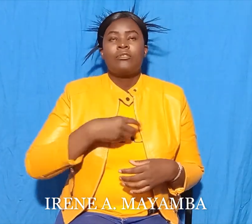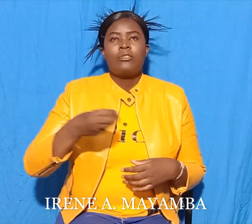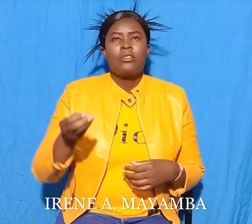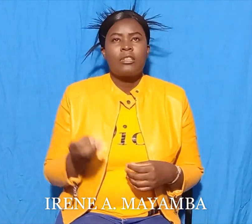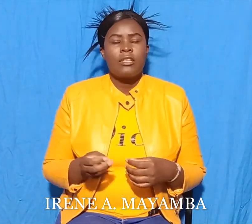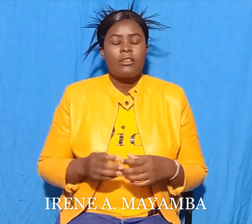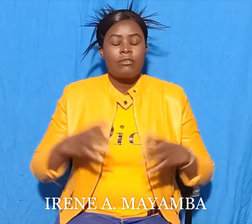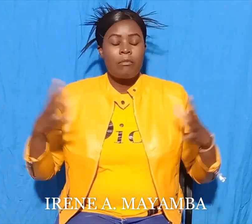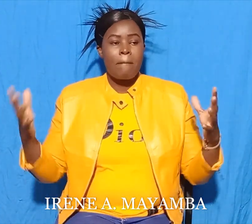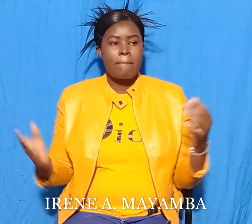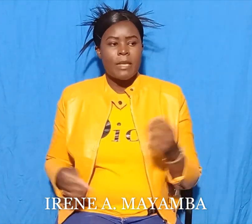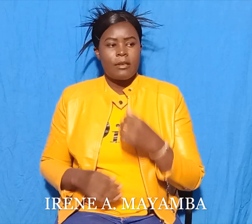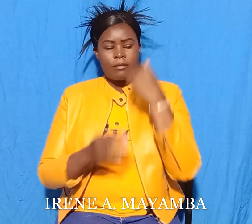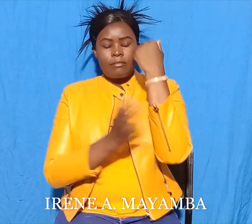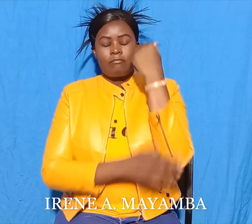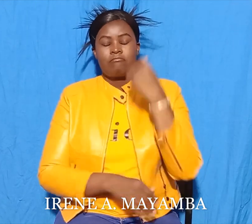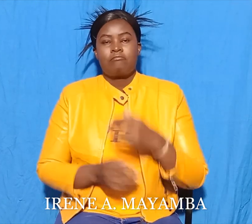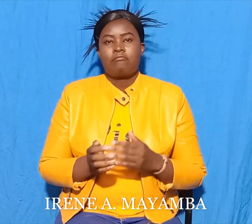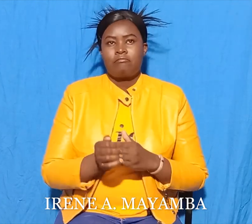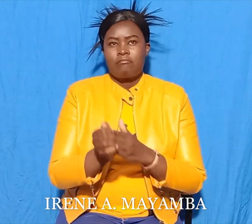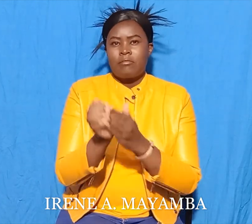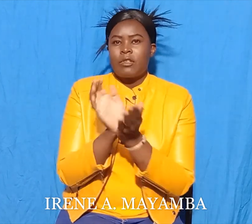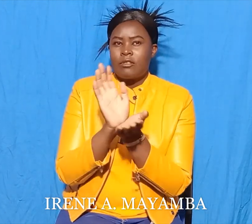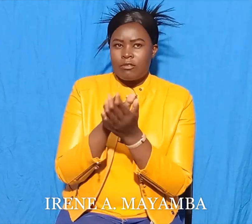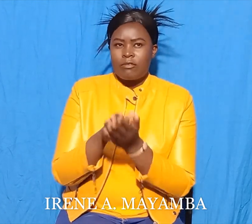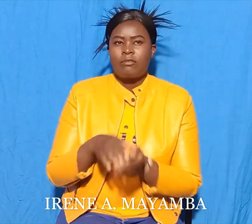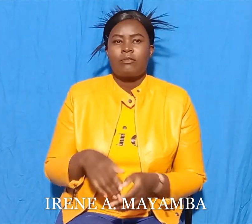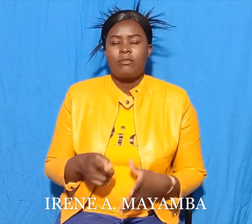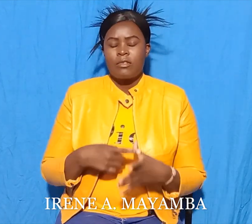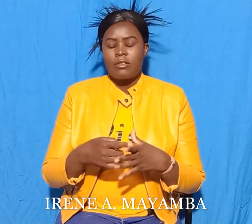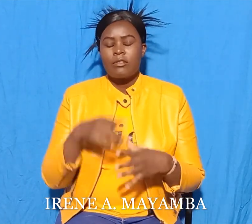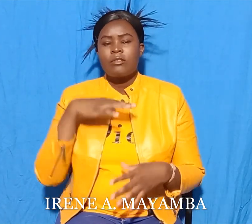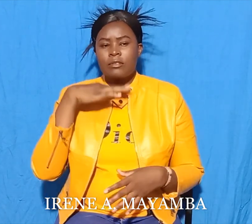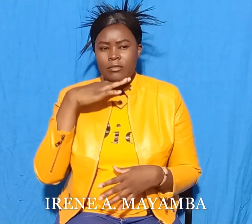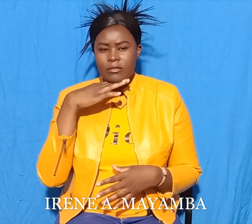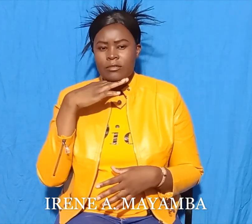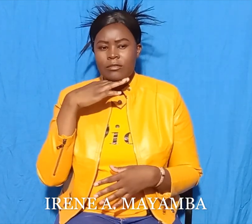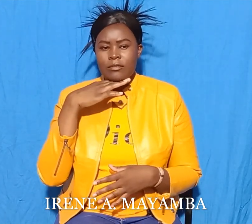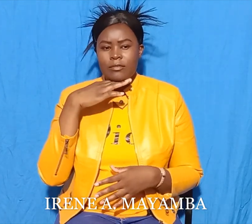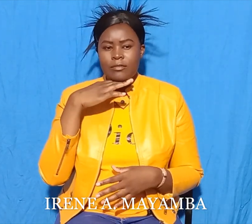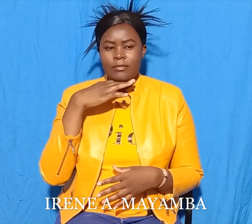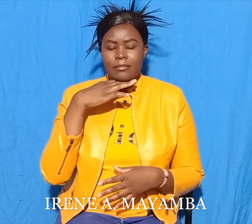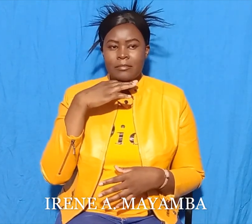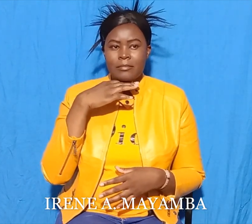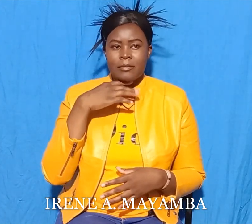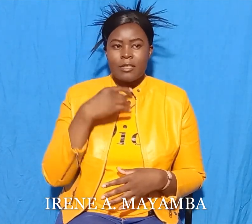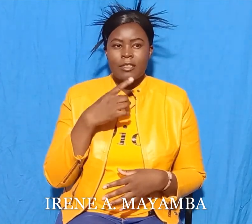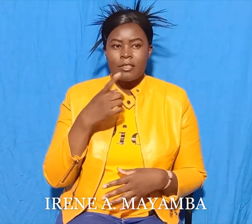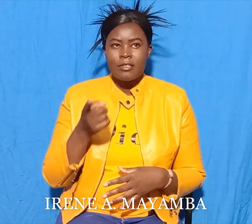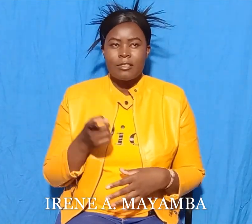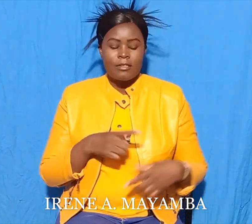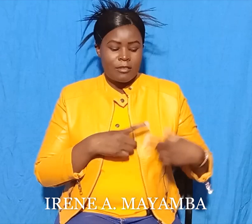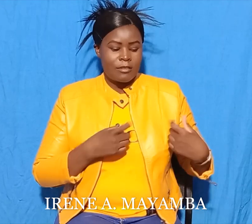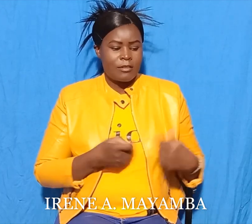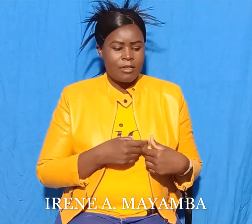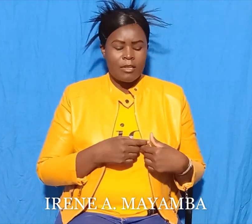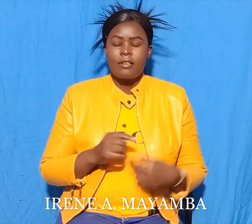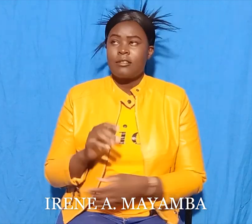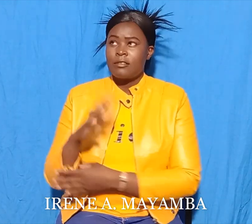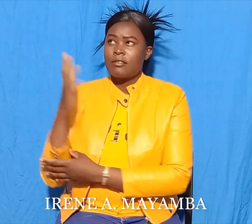was in the branches of the tree, said the silly crocodile. My heart is in its place